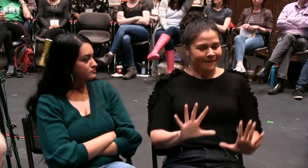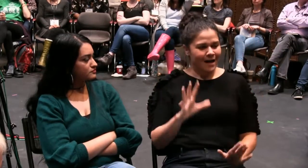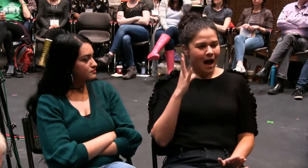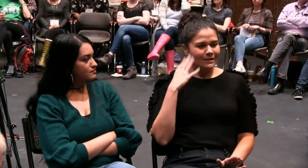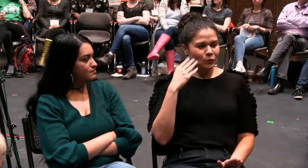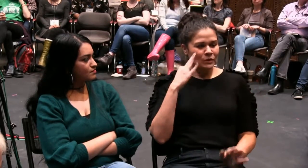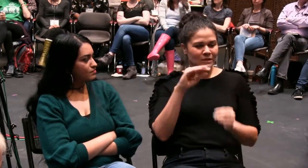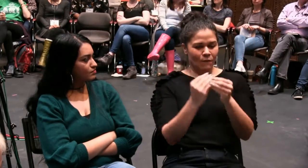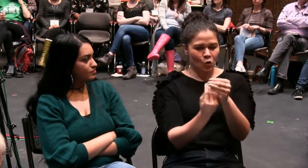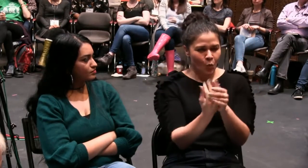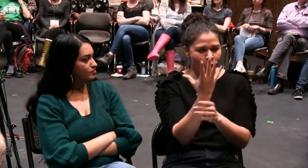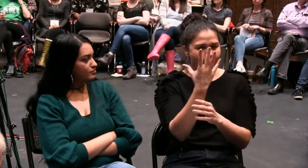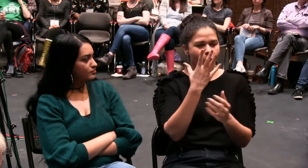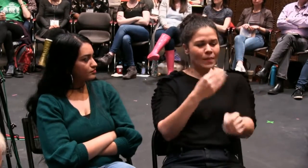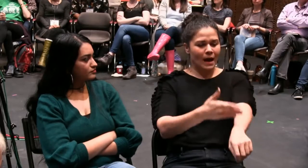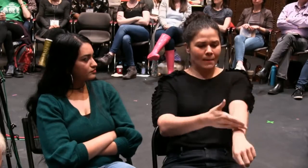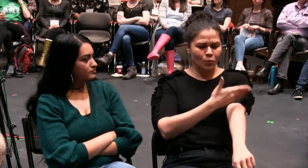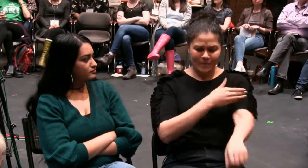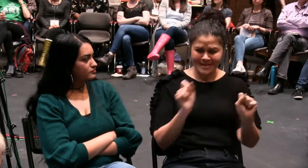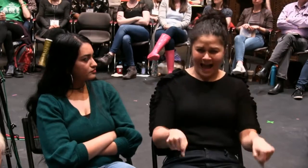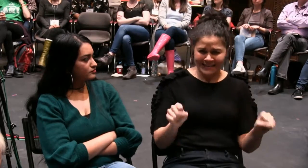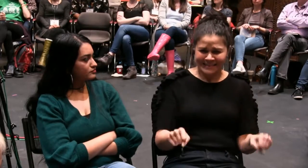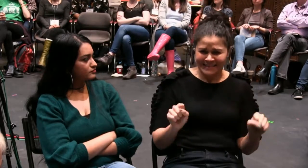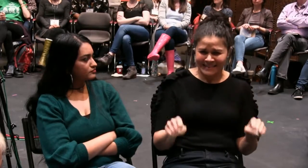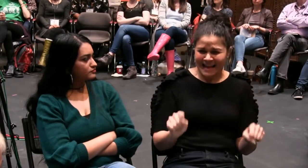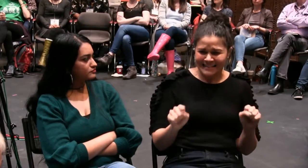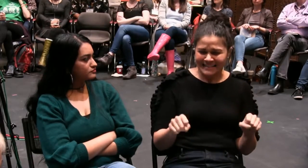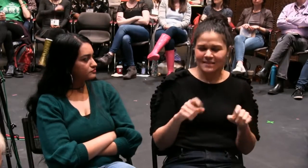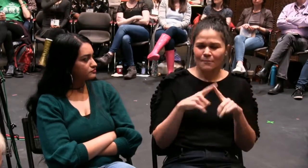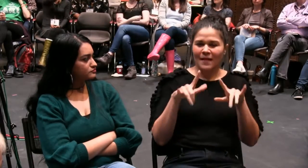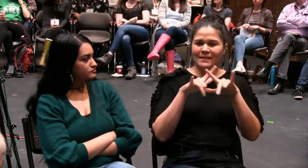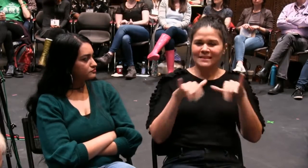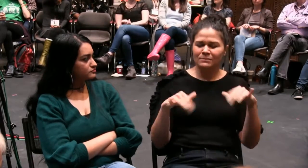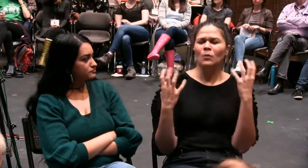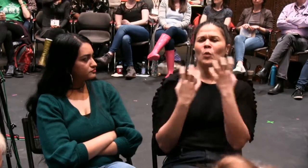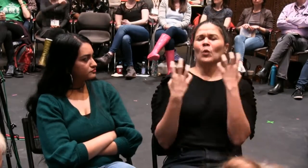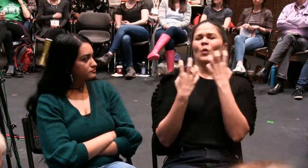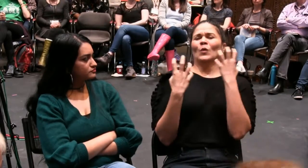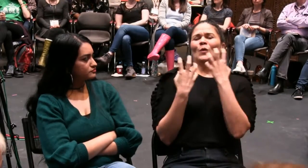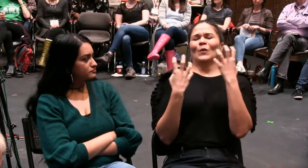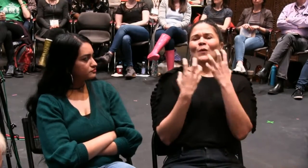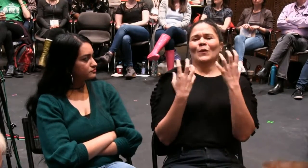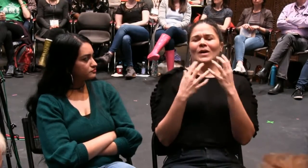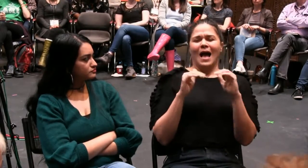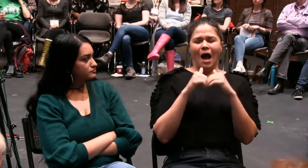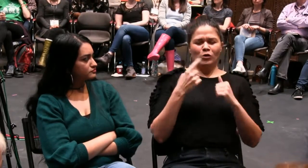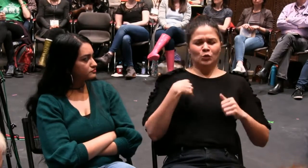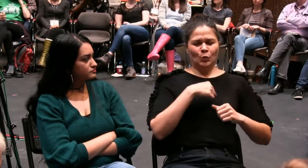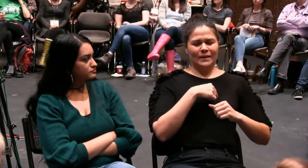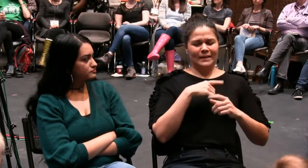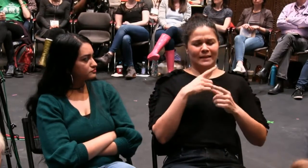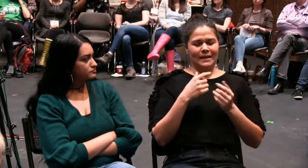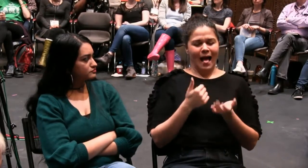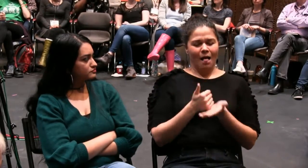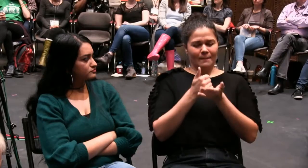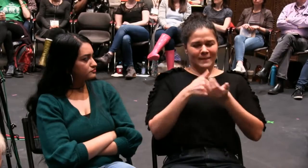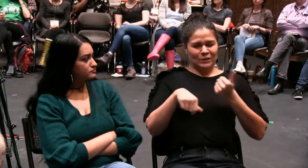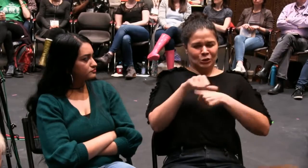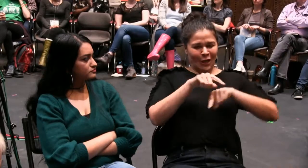responding with some kind of resolution. So that allows everyone to grow, allows all the possibilities to happen, allows for the catharsis